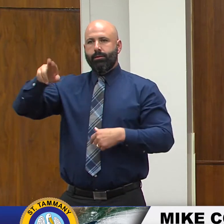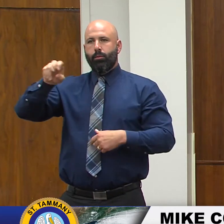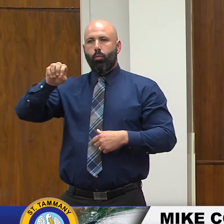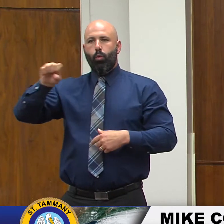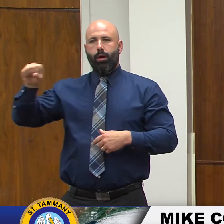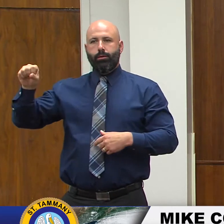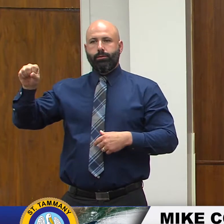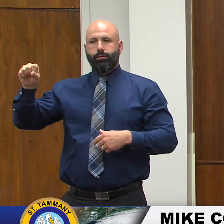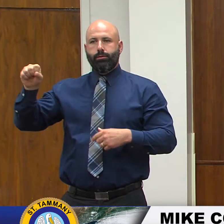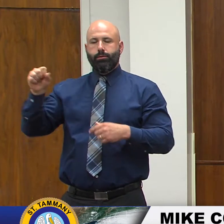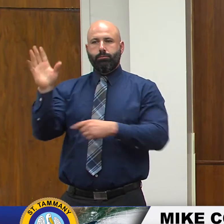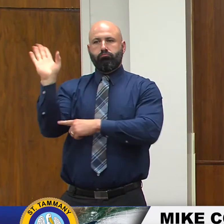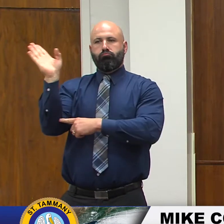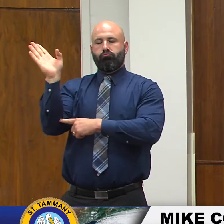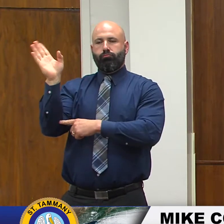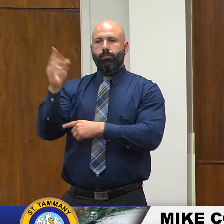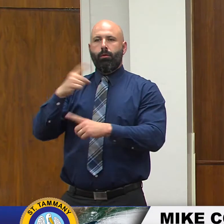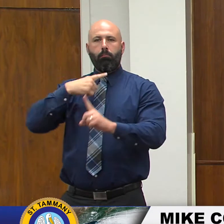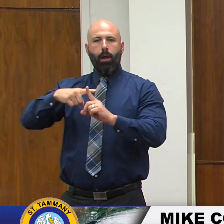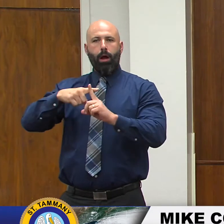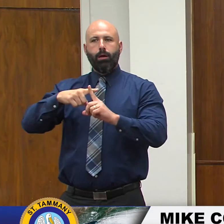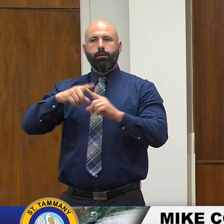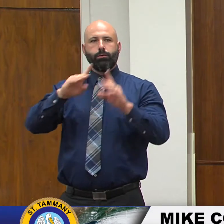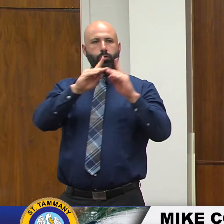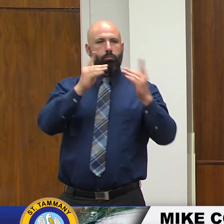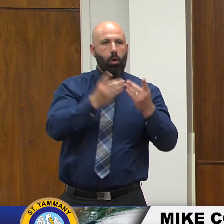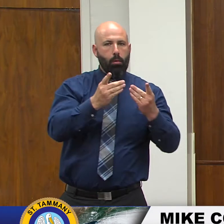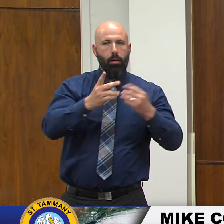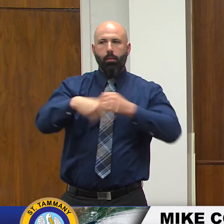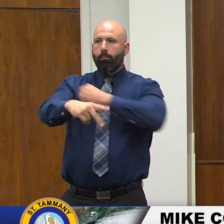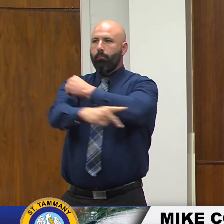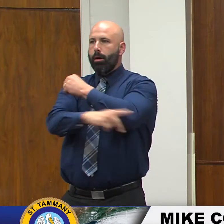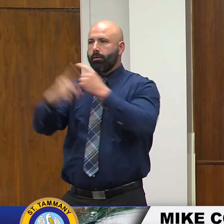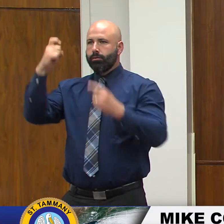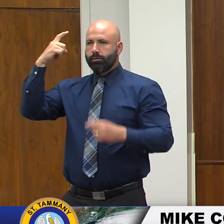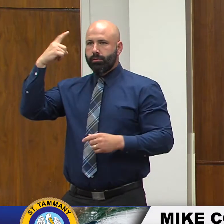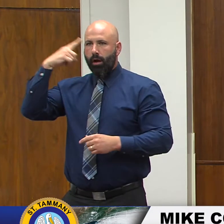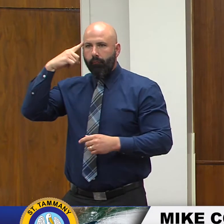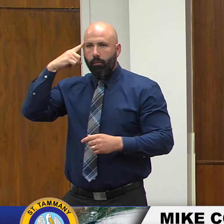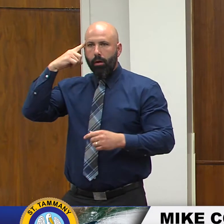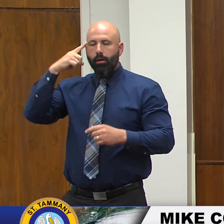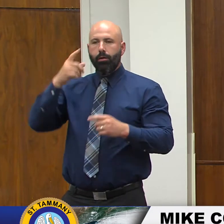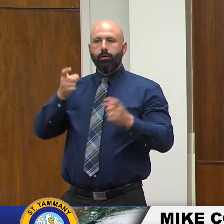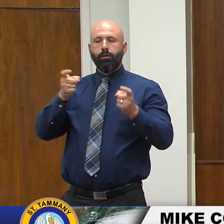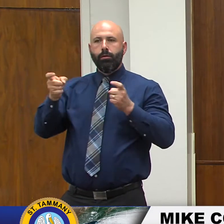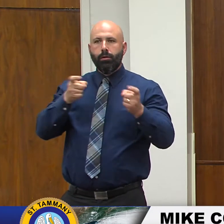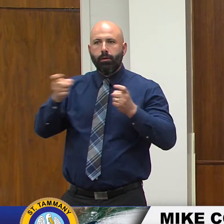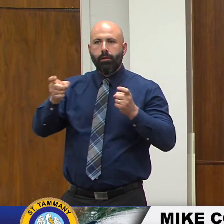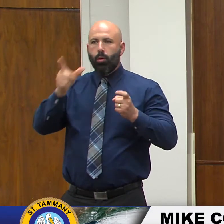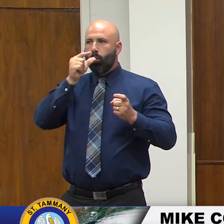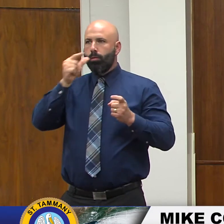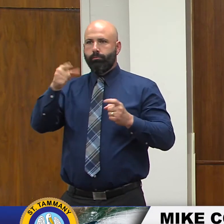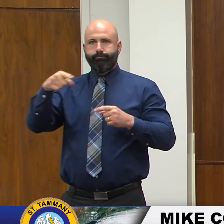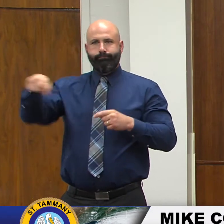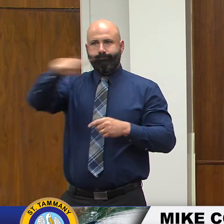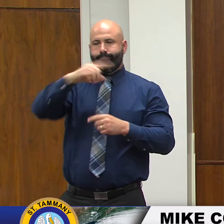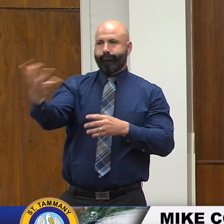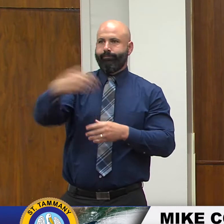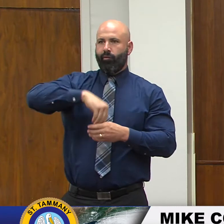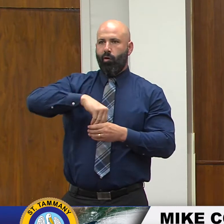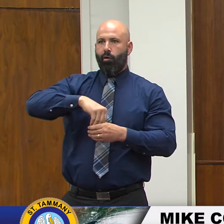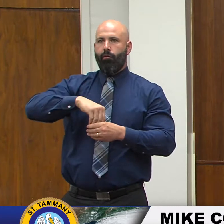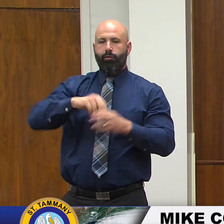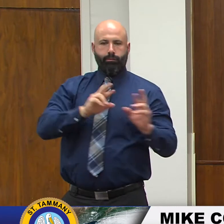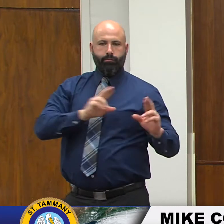thank all of our departments in parish government that have been so instrumental in the preparation of our